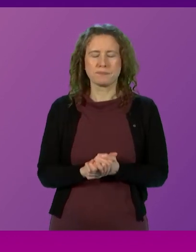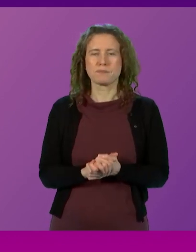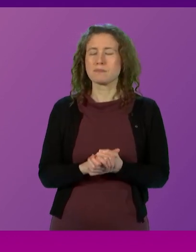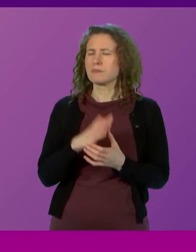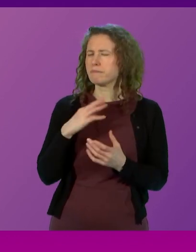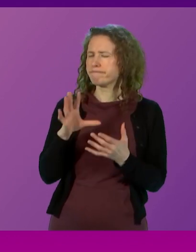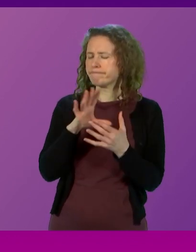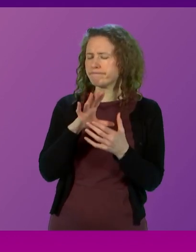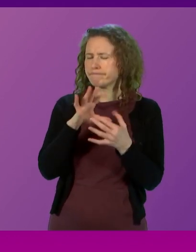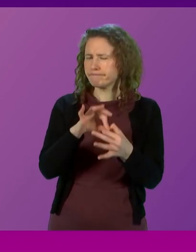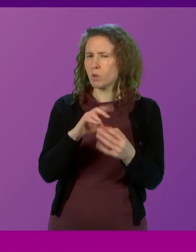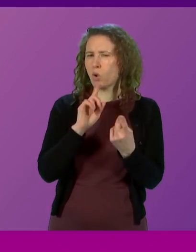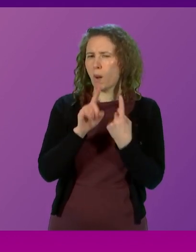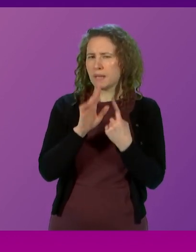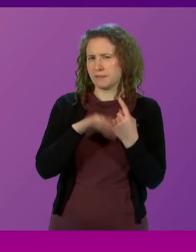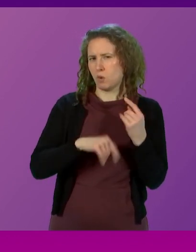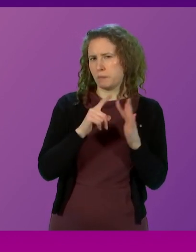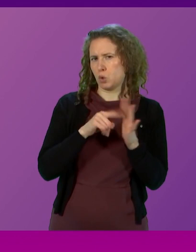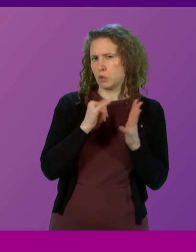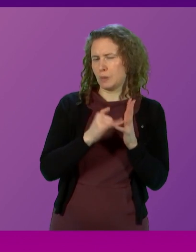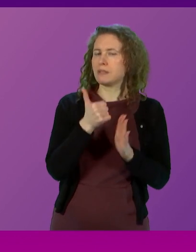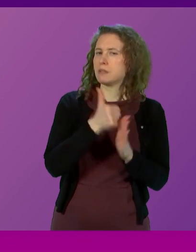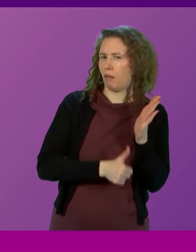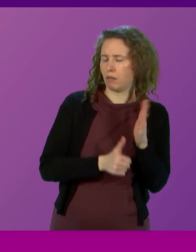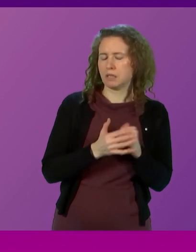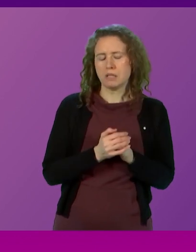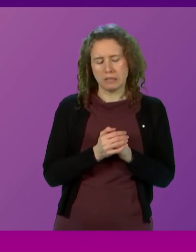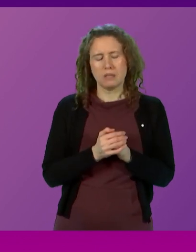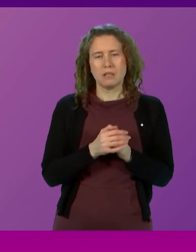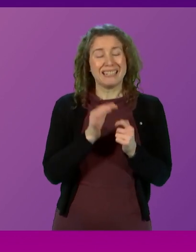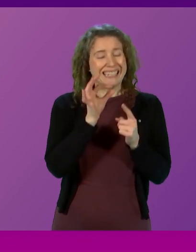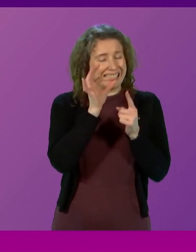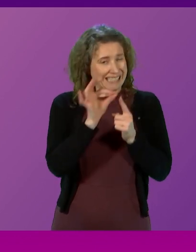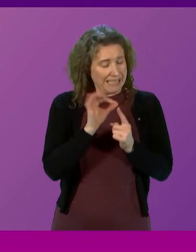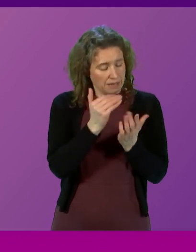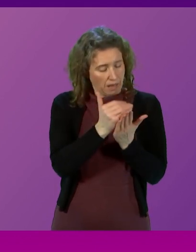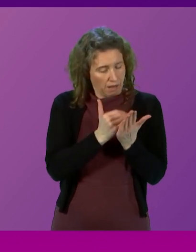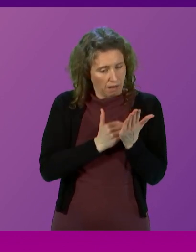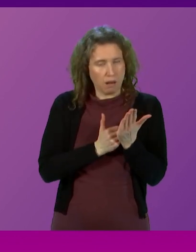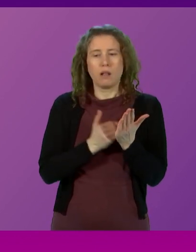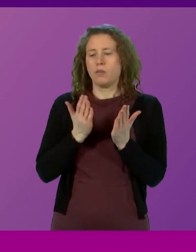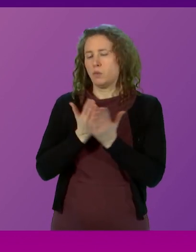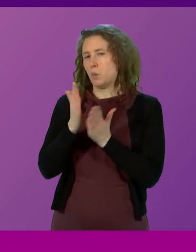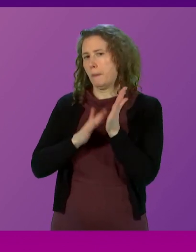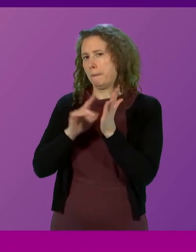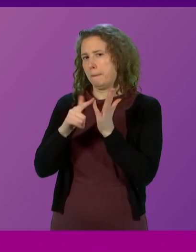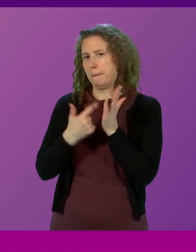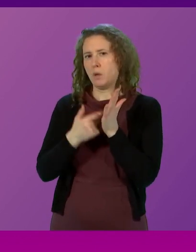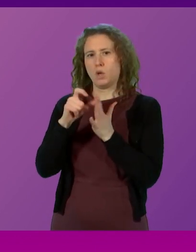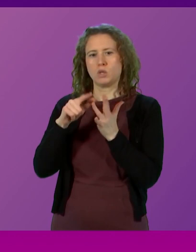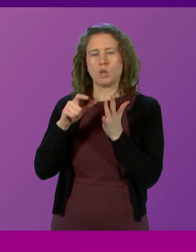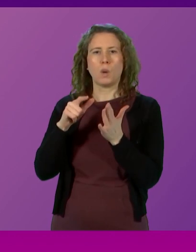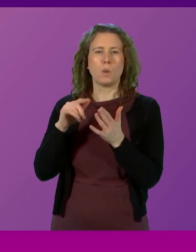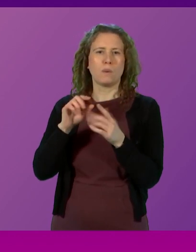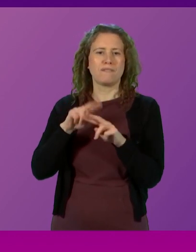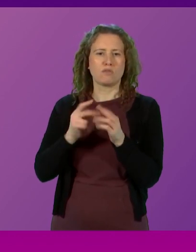comments made by the Deputy First Minister at the start of this, the details I think laid bare by Myrtle Fraser were news to me,